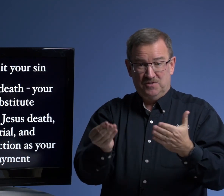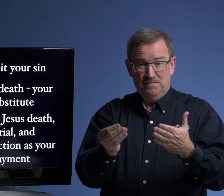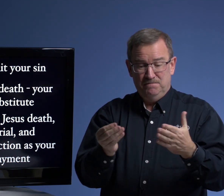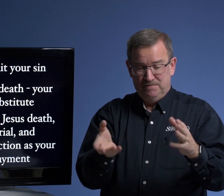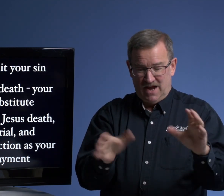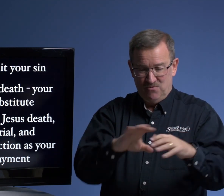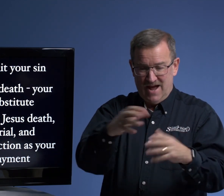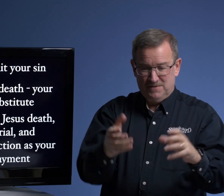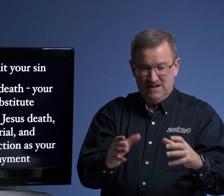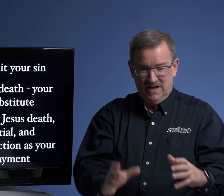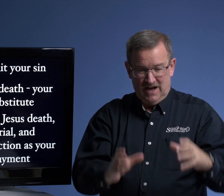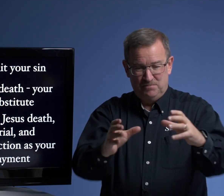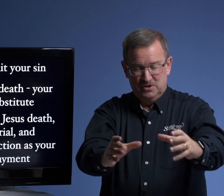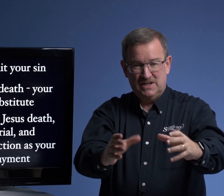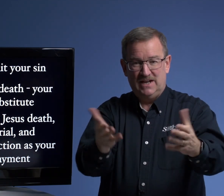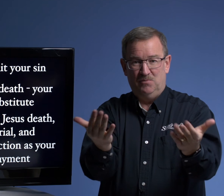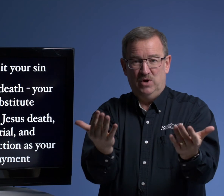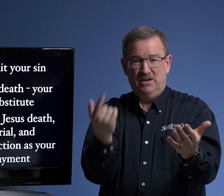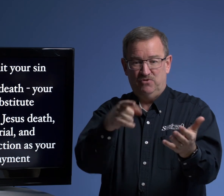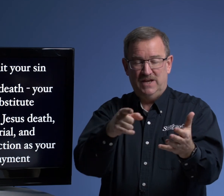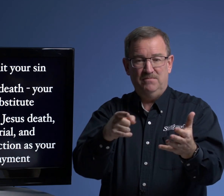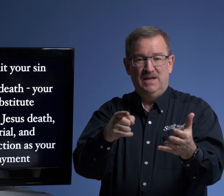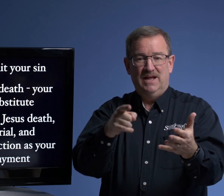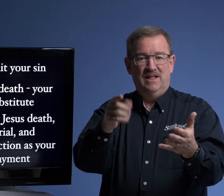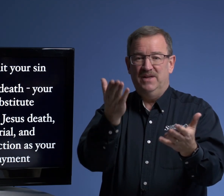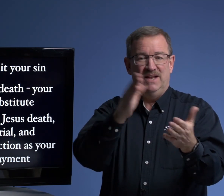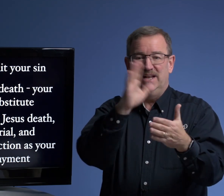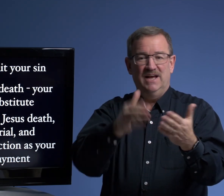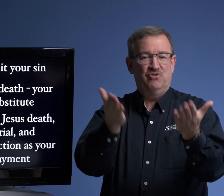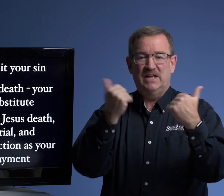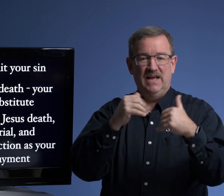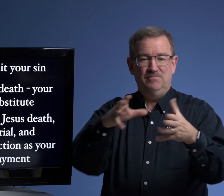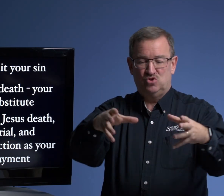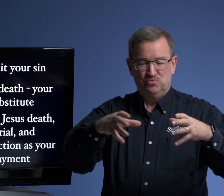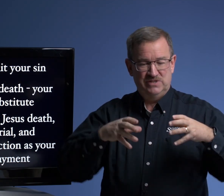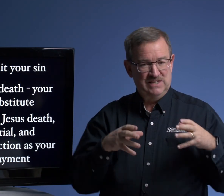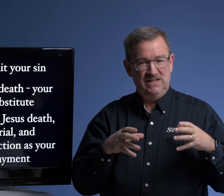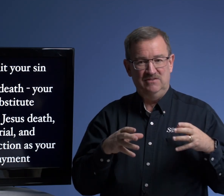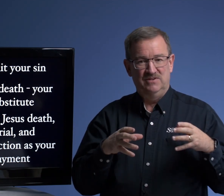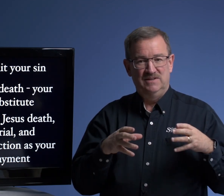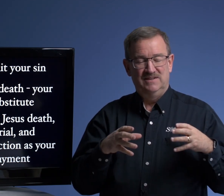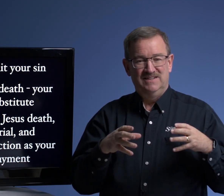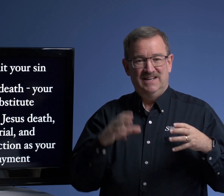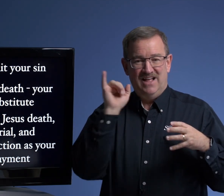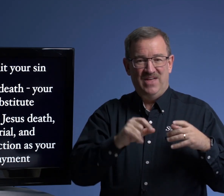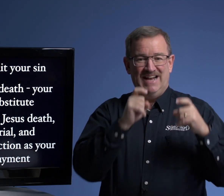them. I wrapped it. I put it. And I'm waiting for them. And they never came to receive. And that